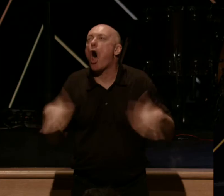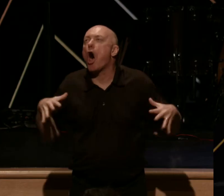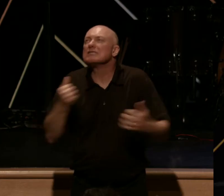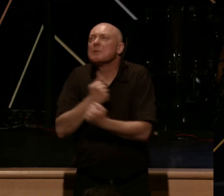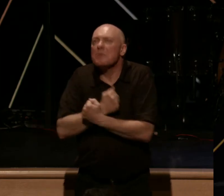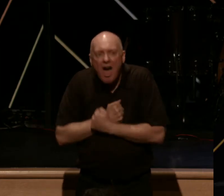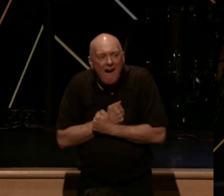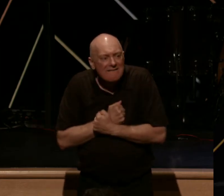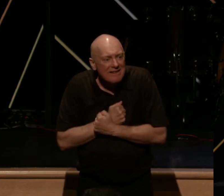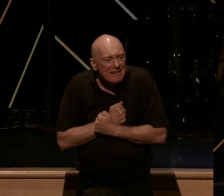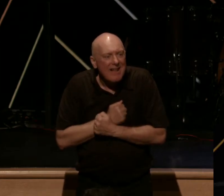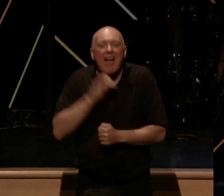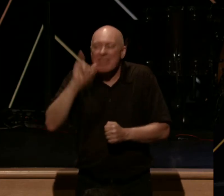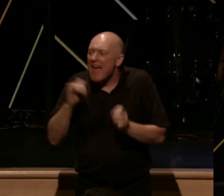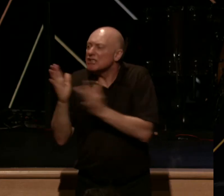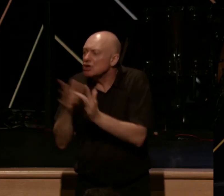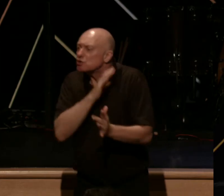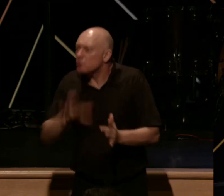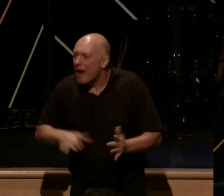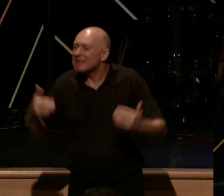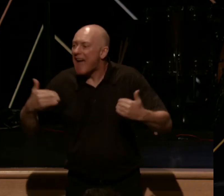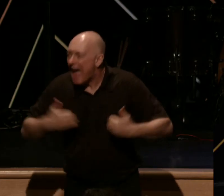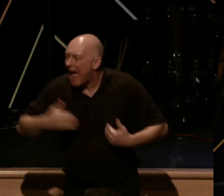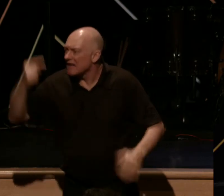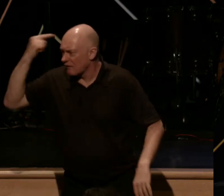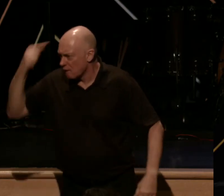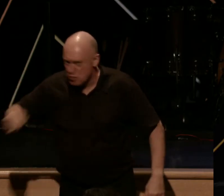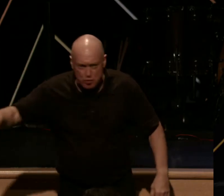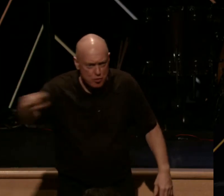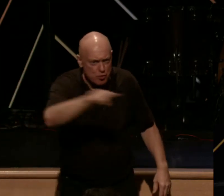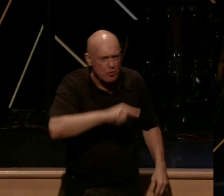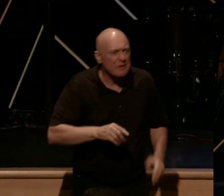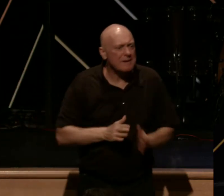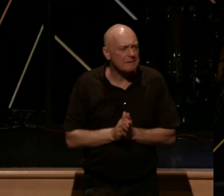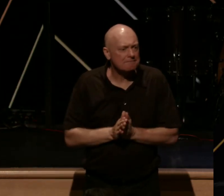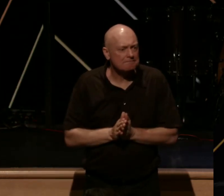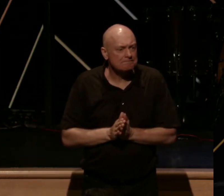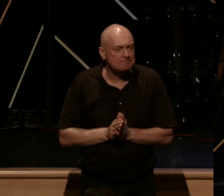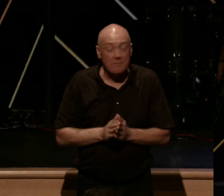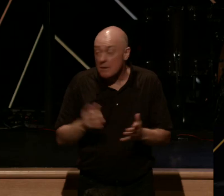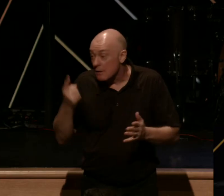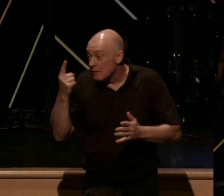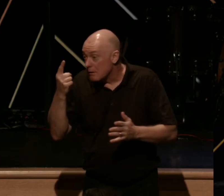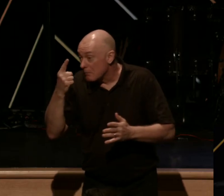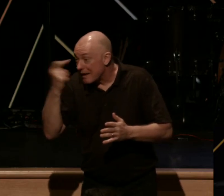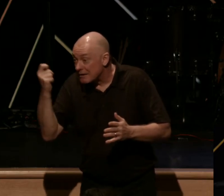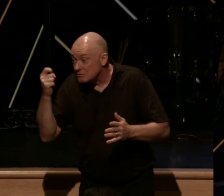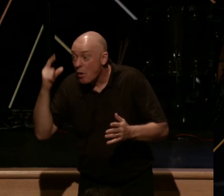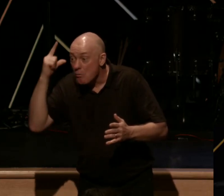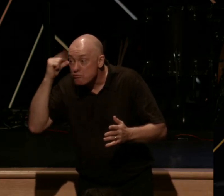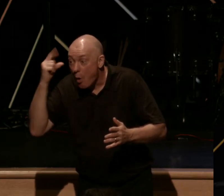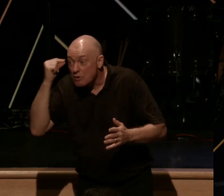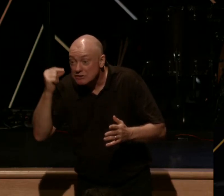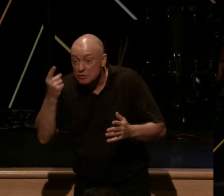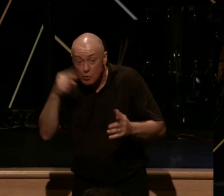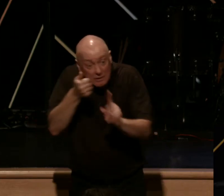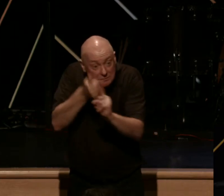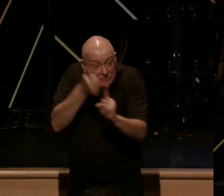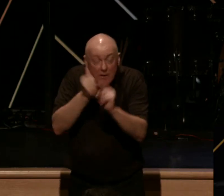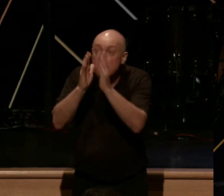that Jesus Christ has for you? Because Moses, when he prayed, he prayed like